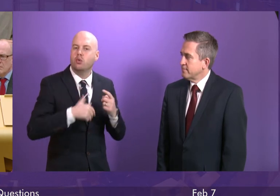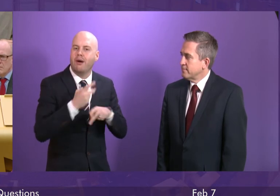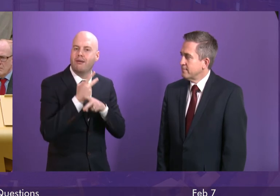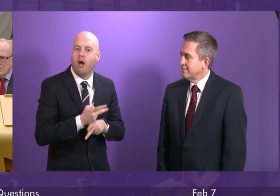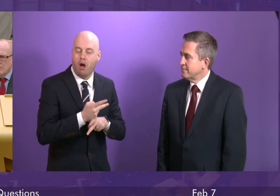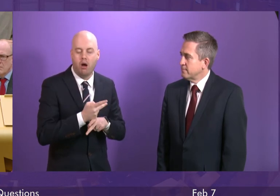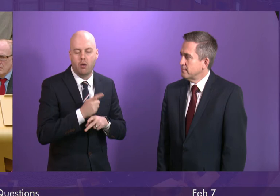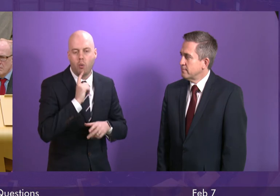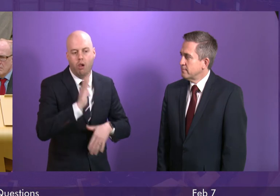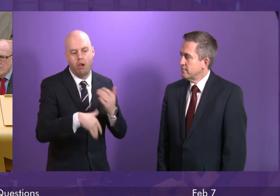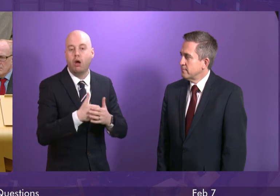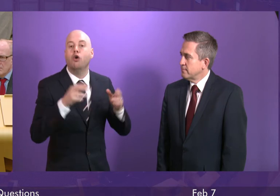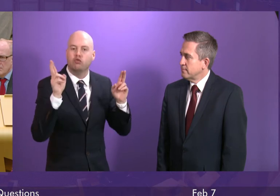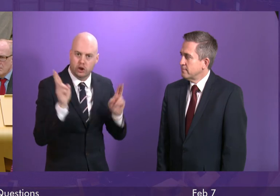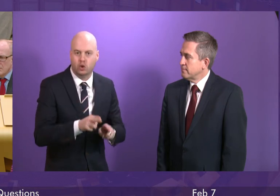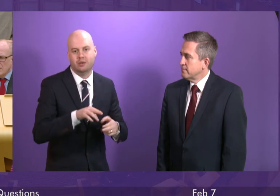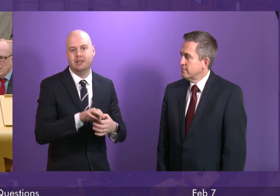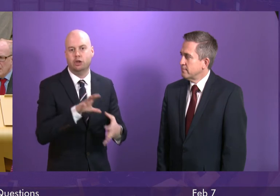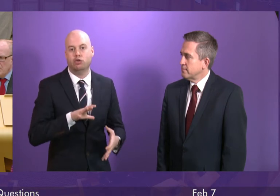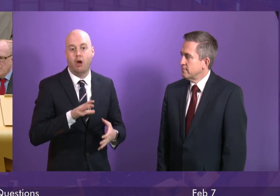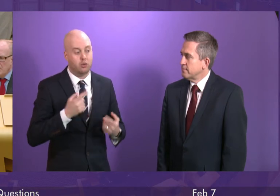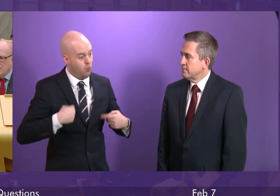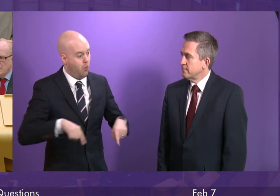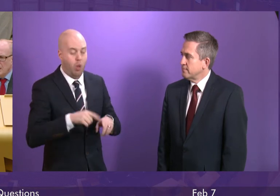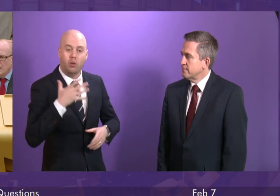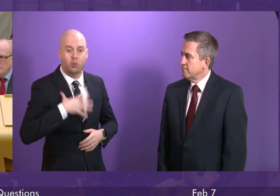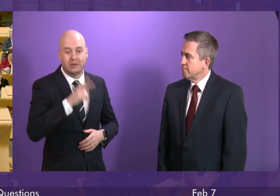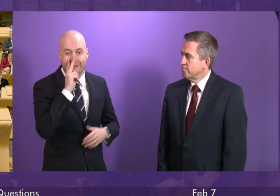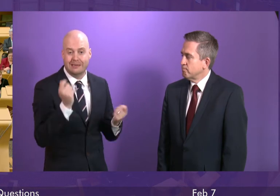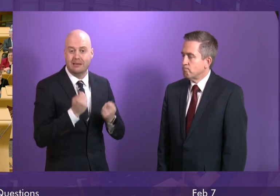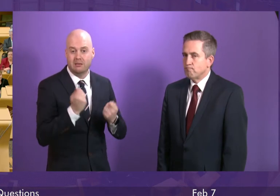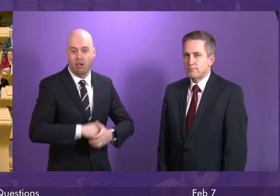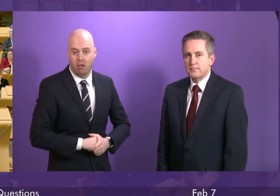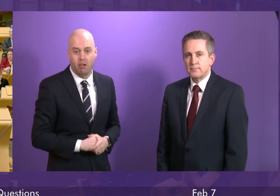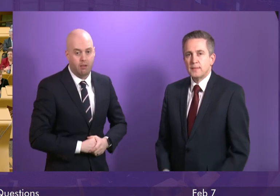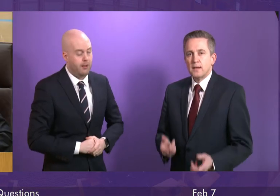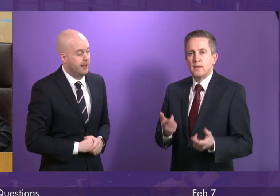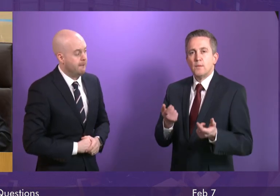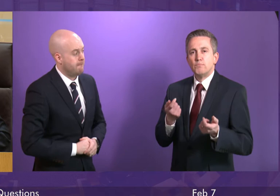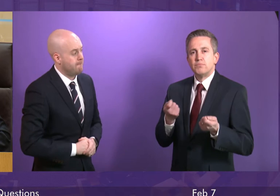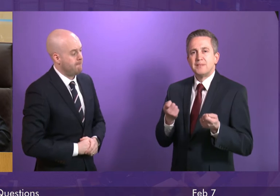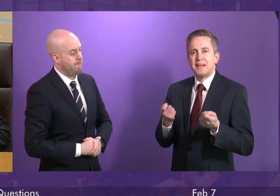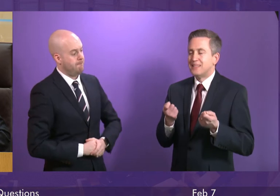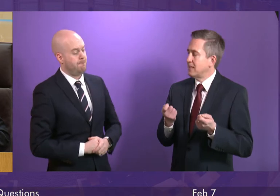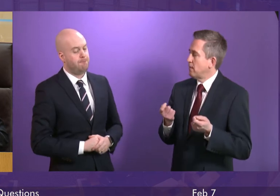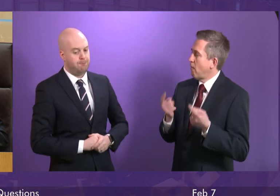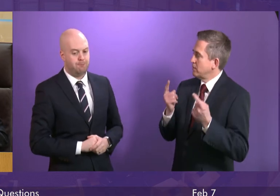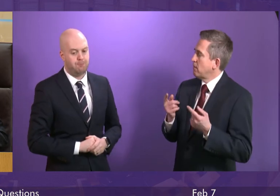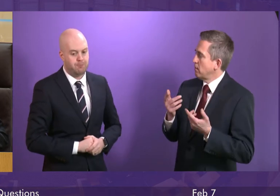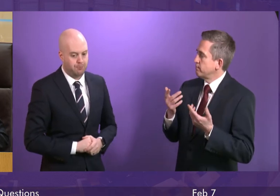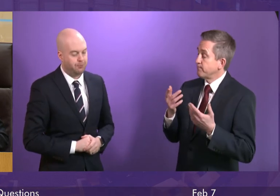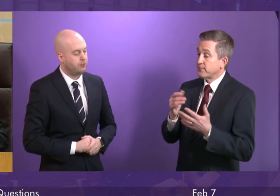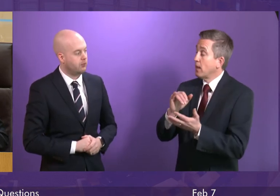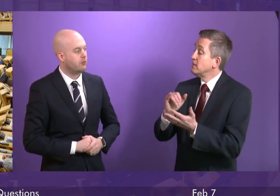deliver the reduction in delayed discharges which we all want to see taking its course. A number of constituency supplementaries. first from